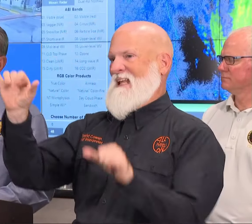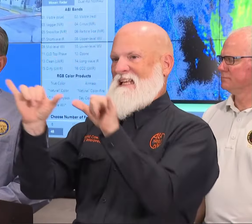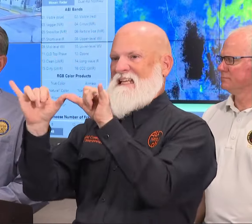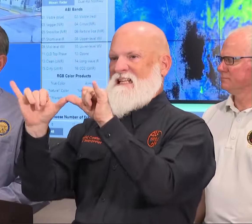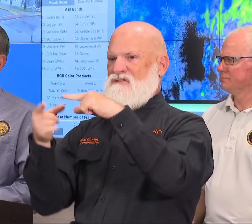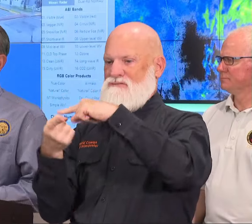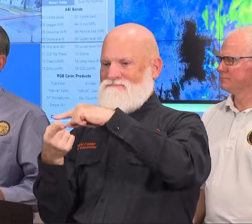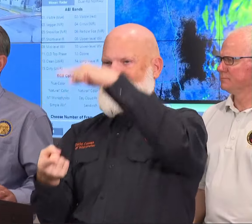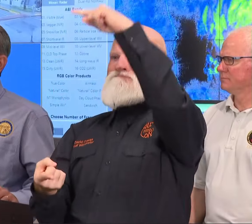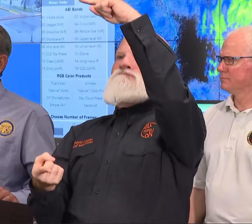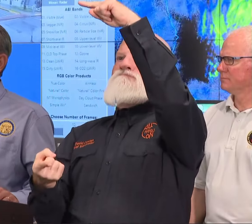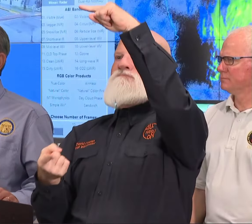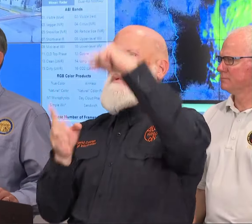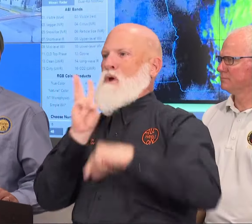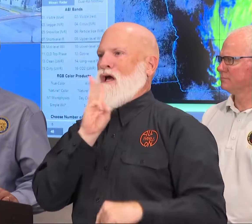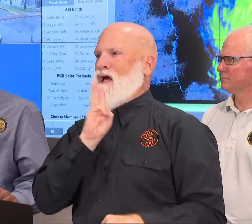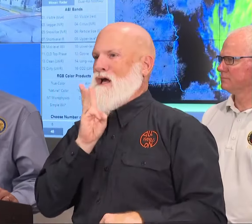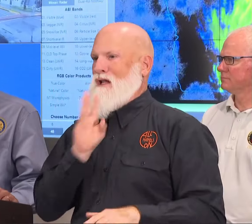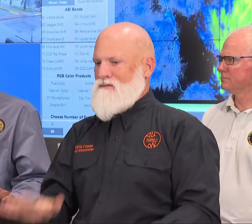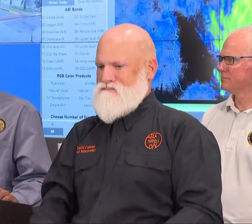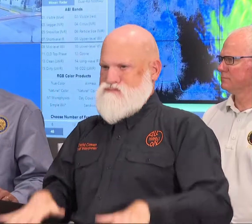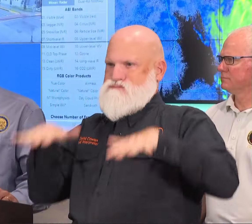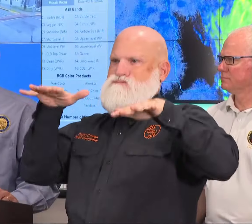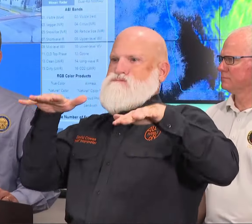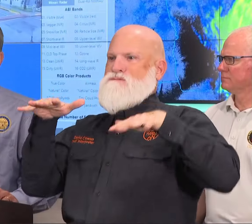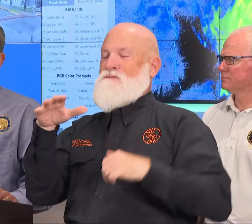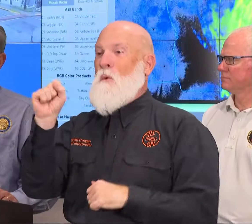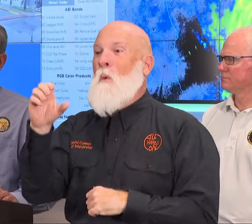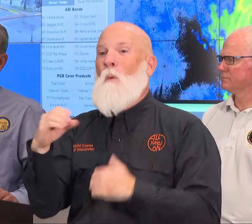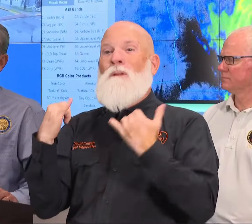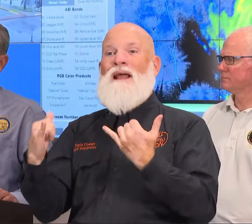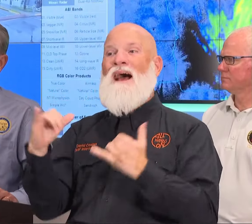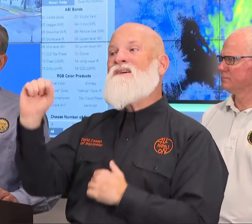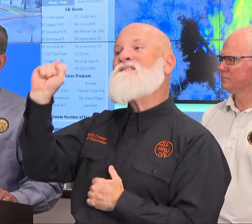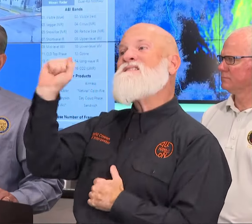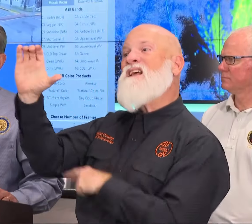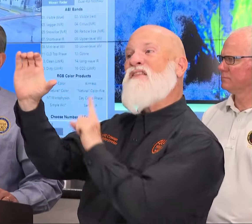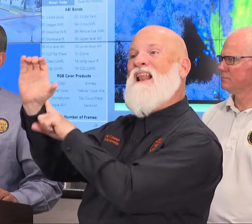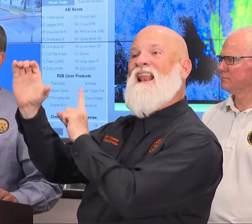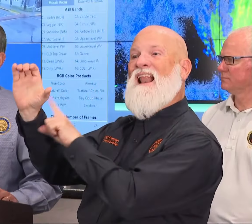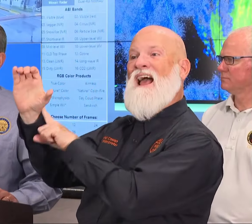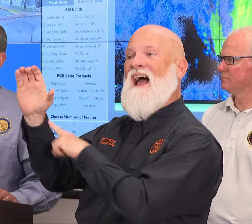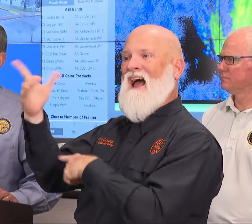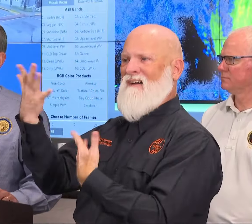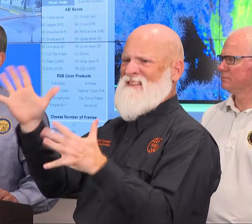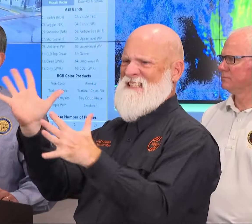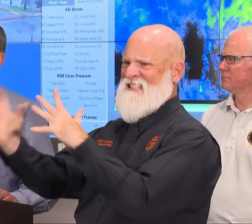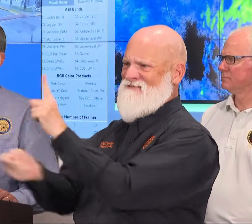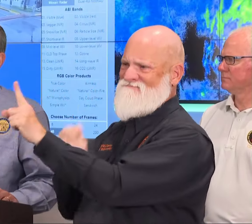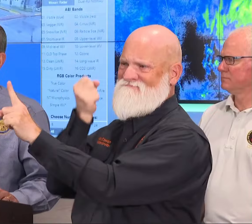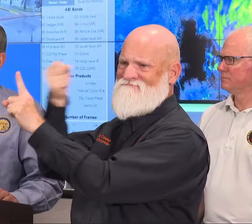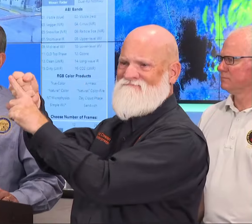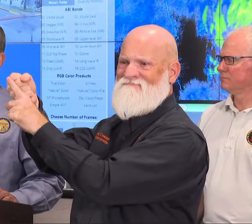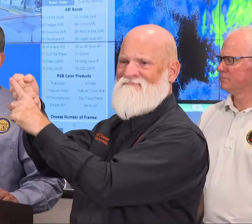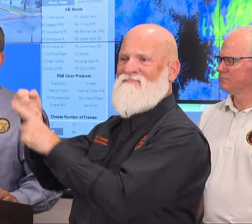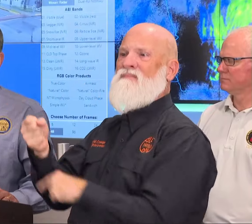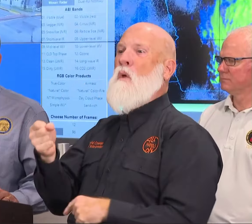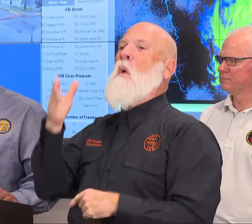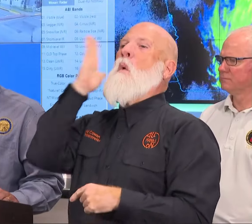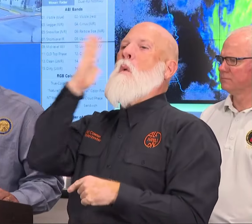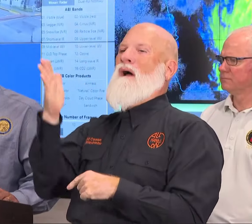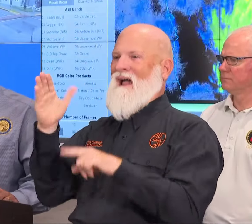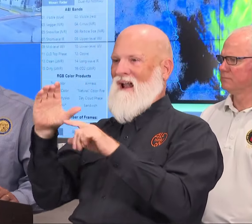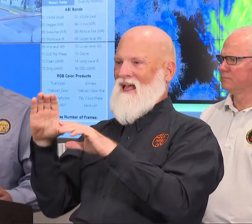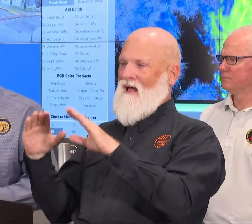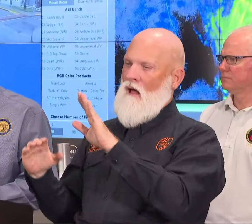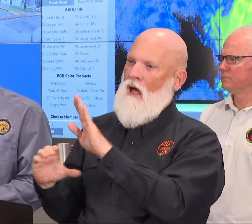Even though South Carolina is getting hit harder than we are right now. We know that this is going to come back around. And we'll